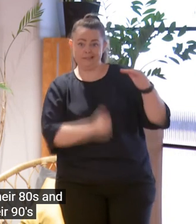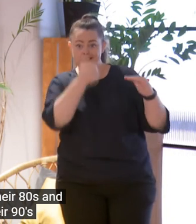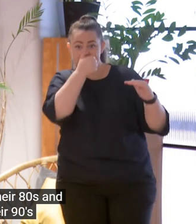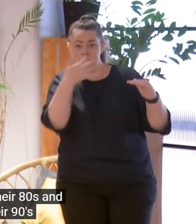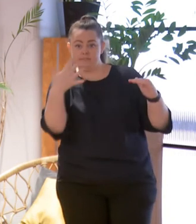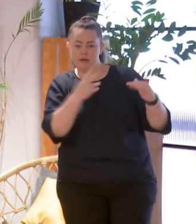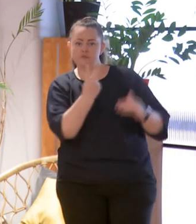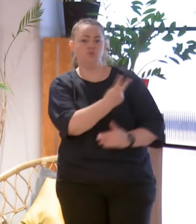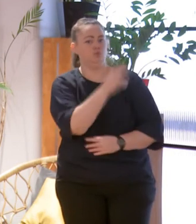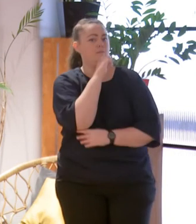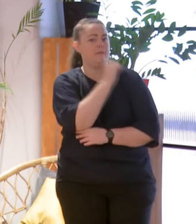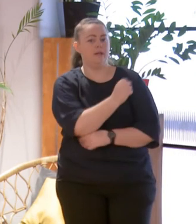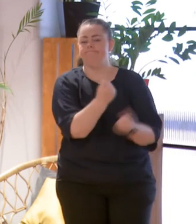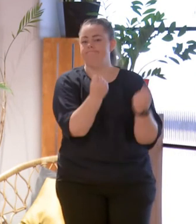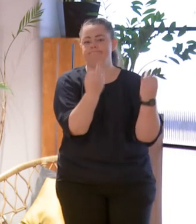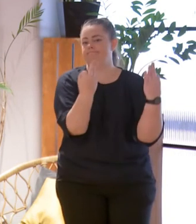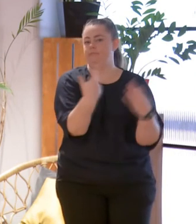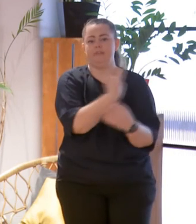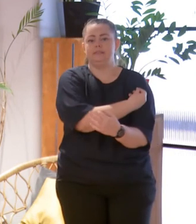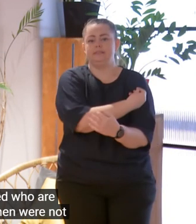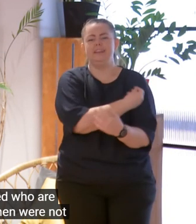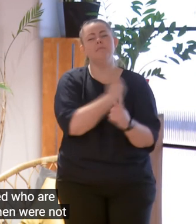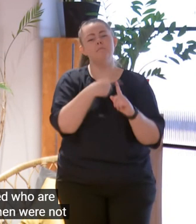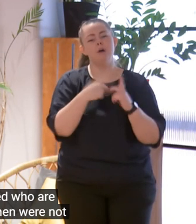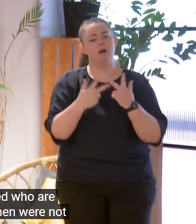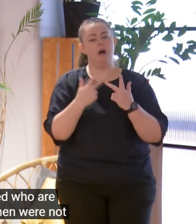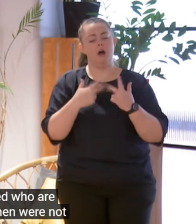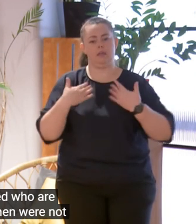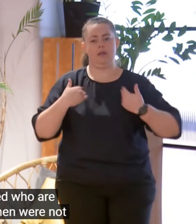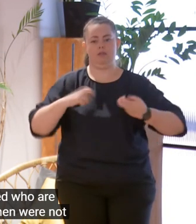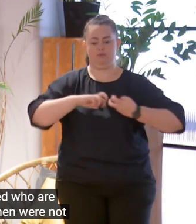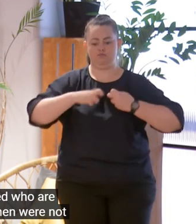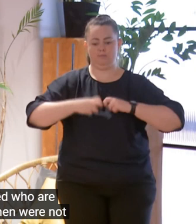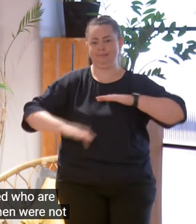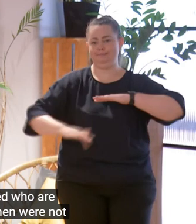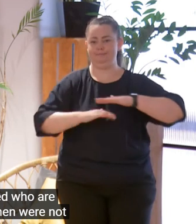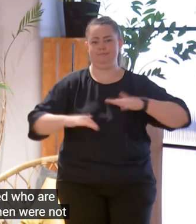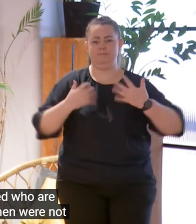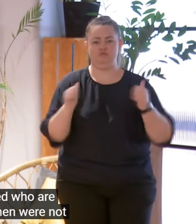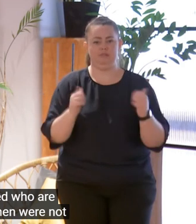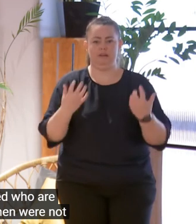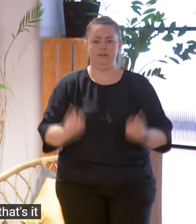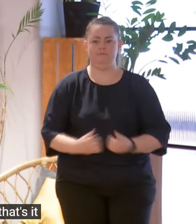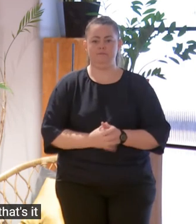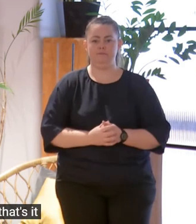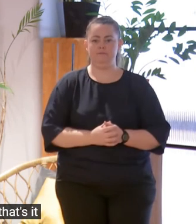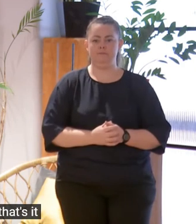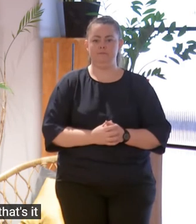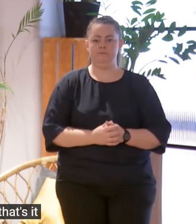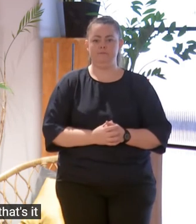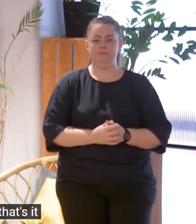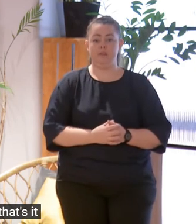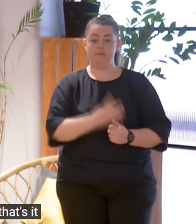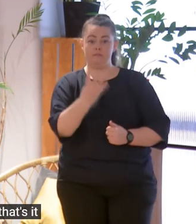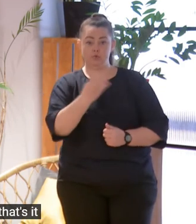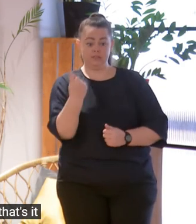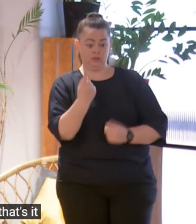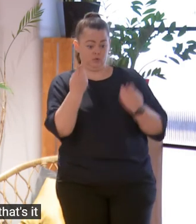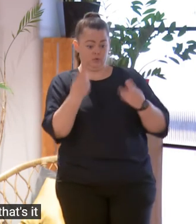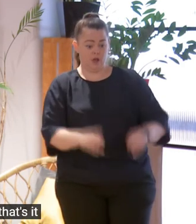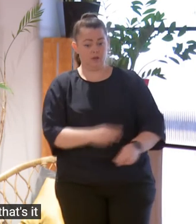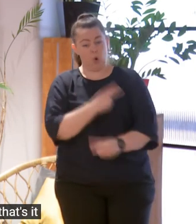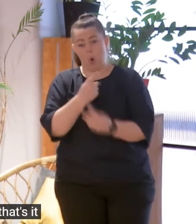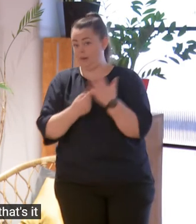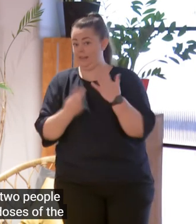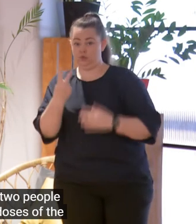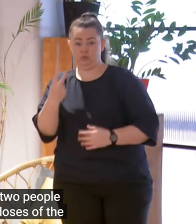These two men were not vaccinated and had significant other conditions. Of the 14 people who died, two people had received three doses of